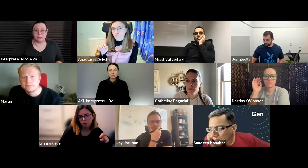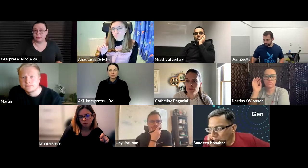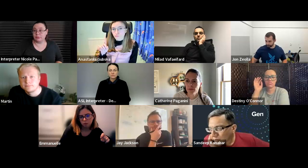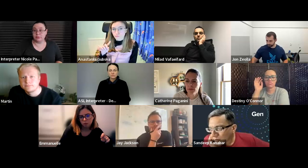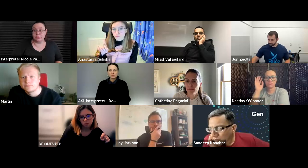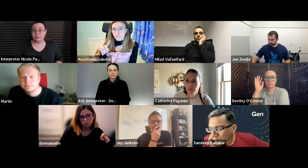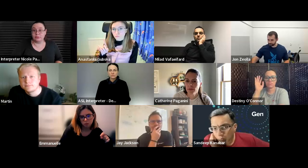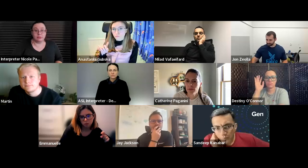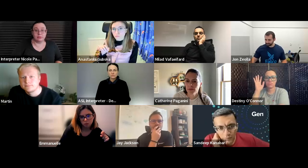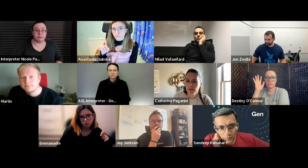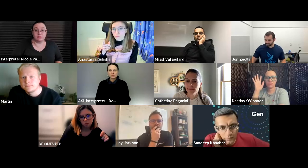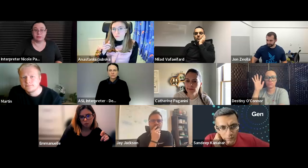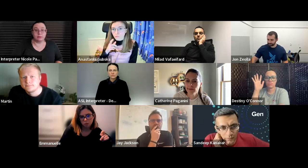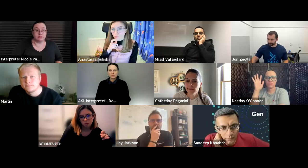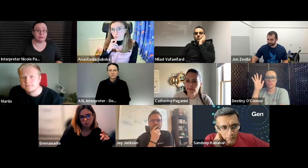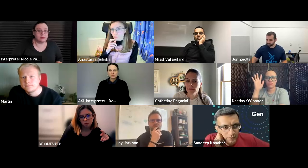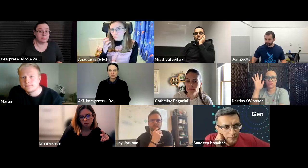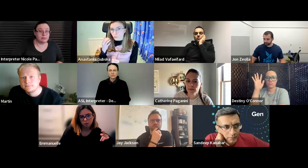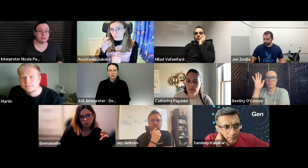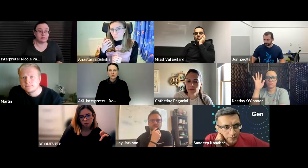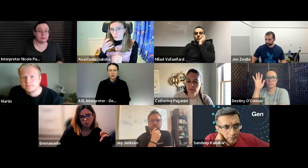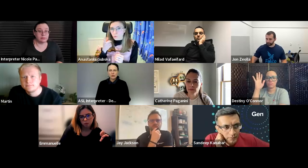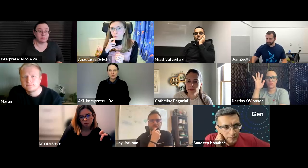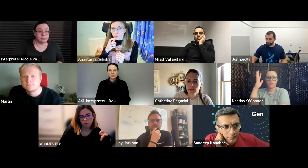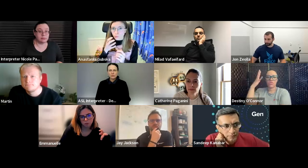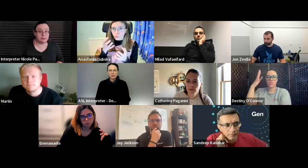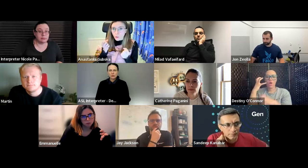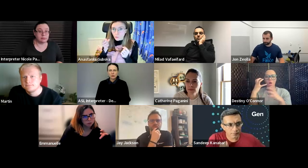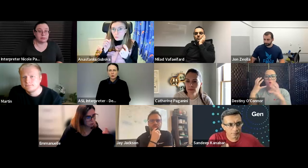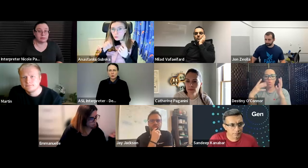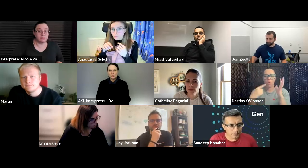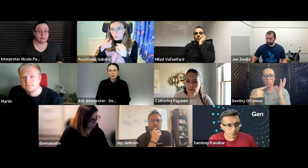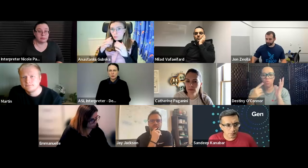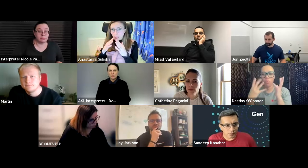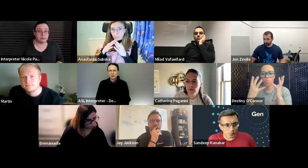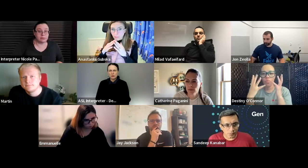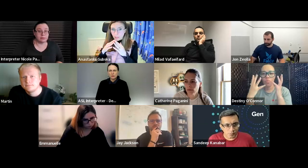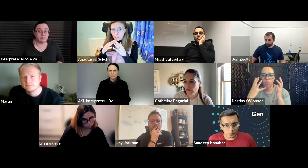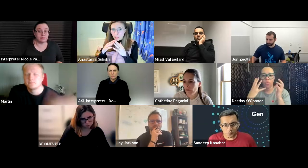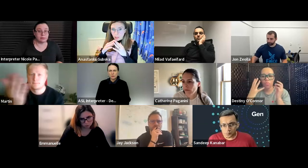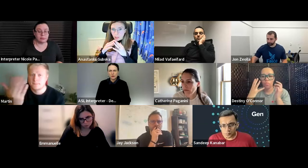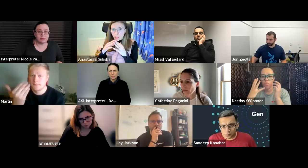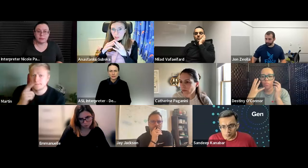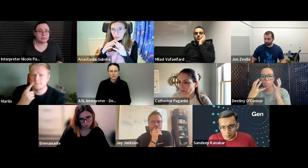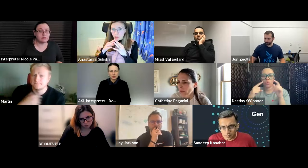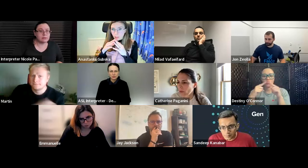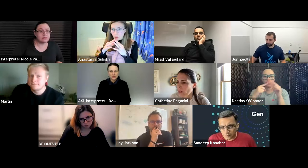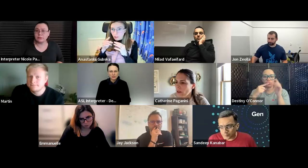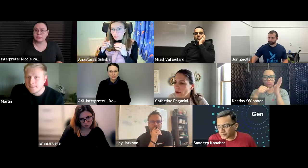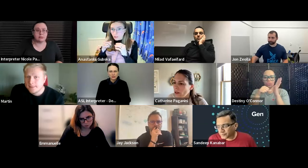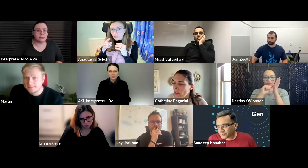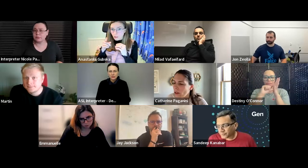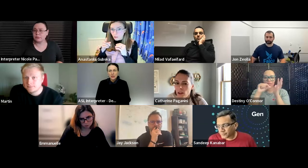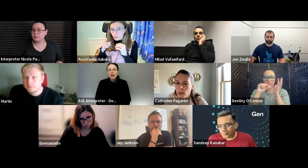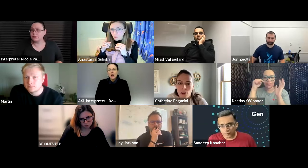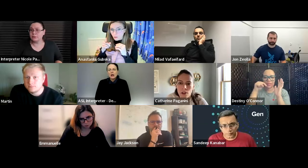who wanted to respond